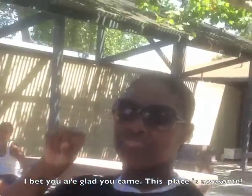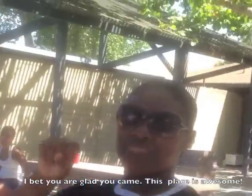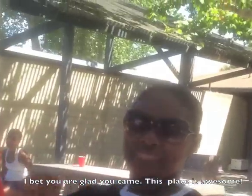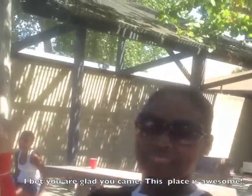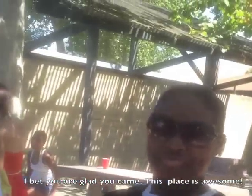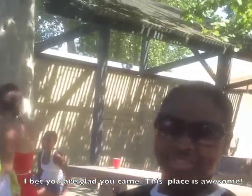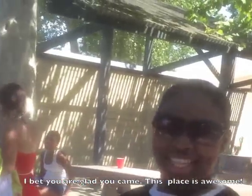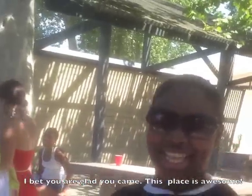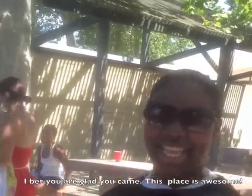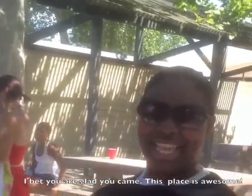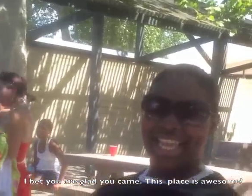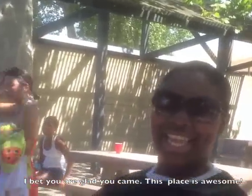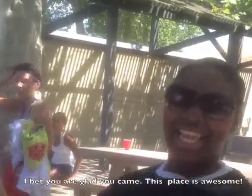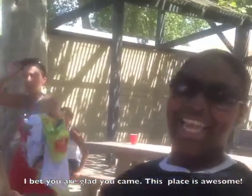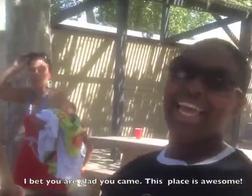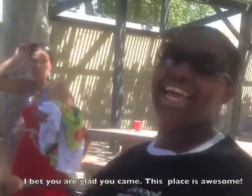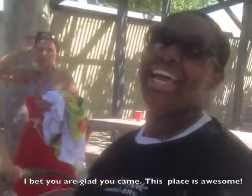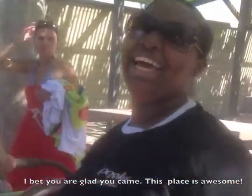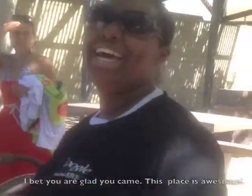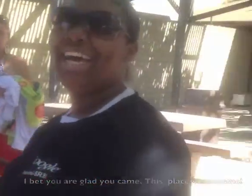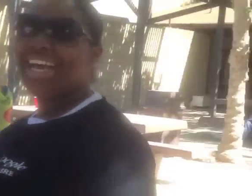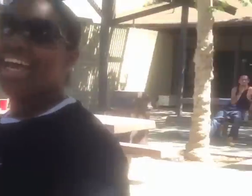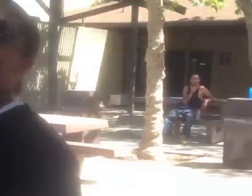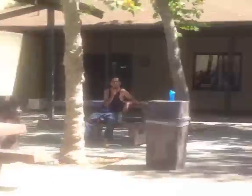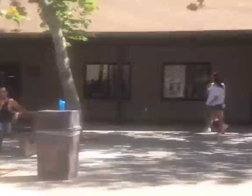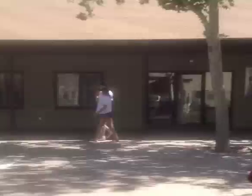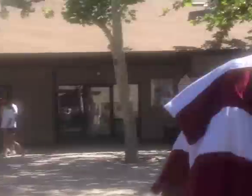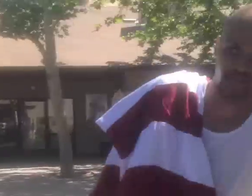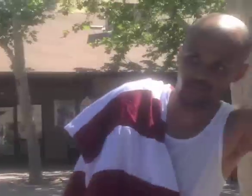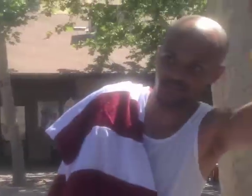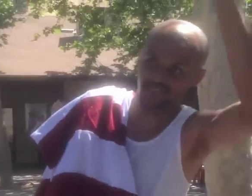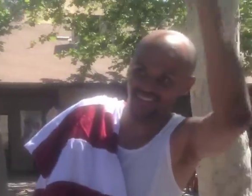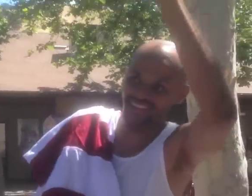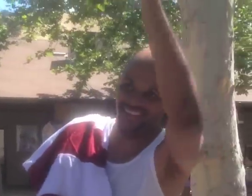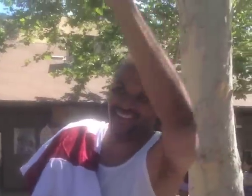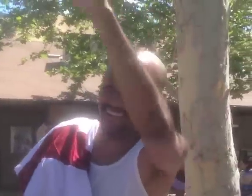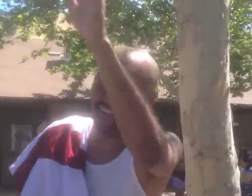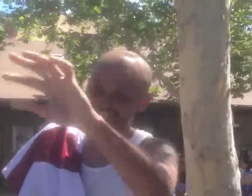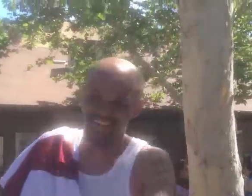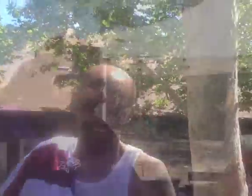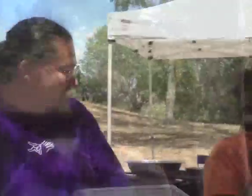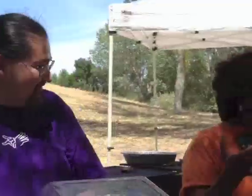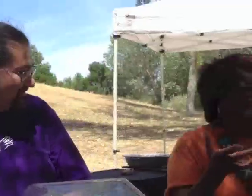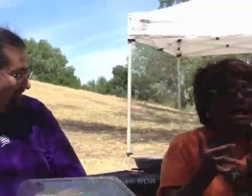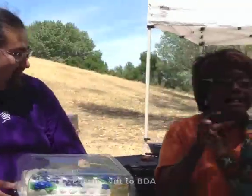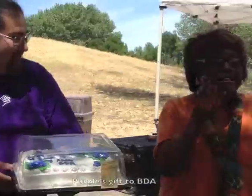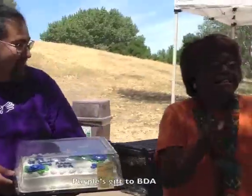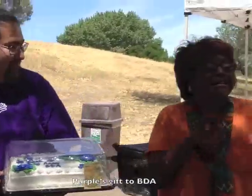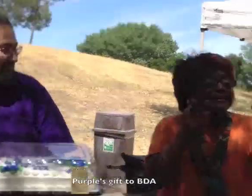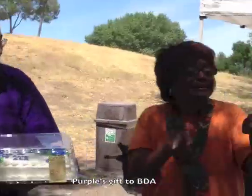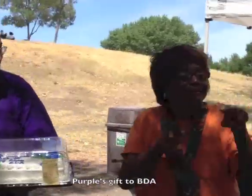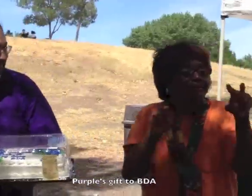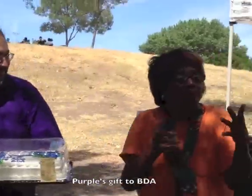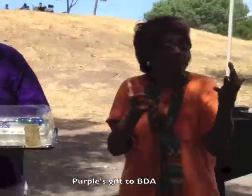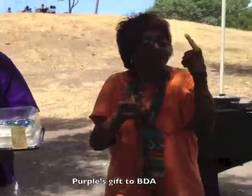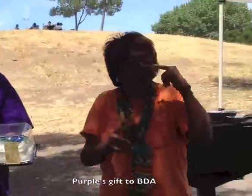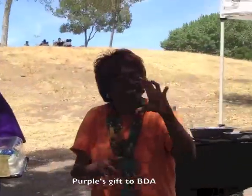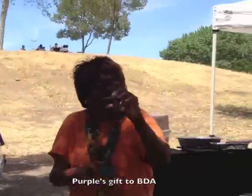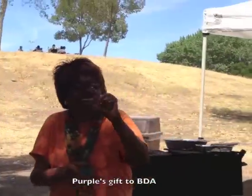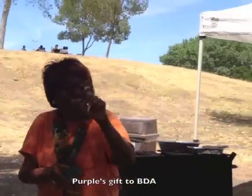I think back makes me wonder how the smell from a girl can spark up nostalgia. All the kids playin' front. Little boys messin'